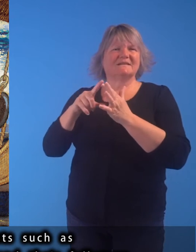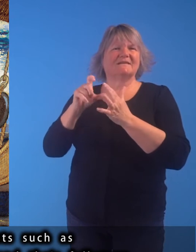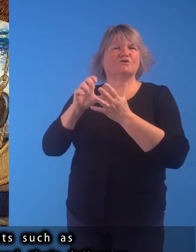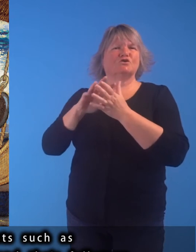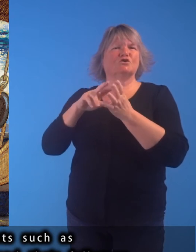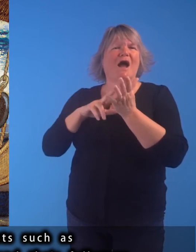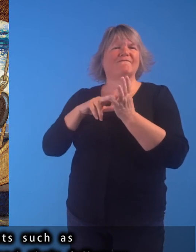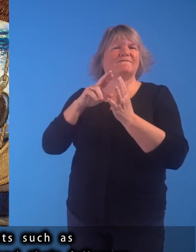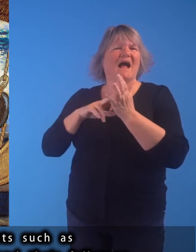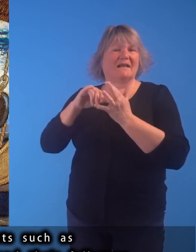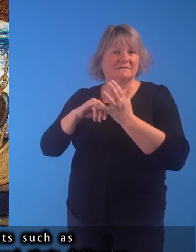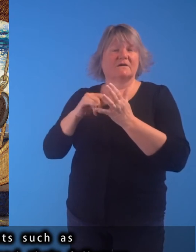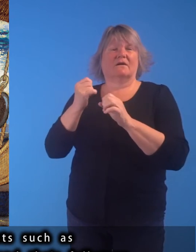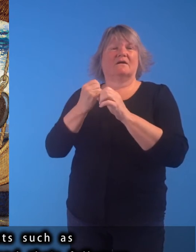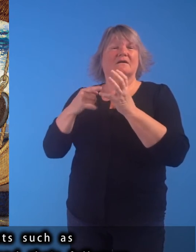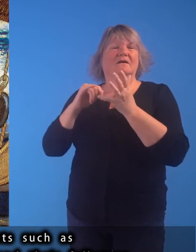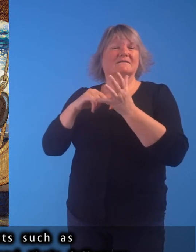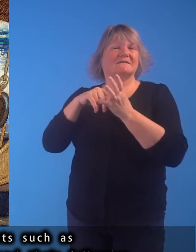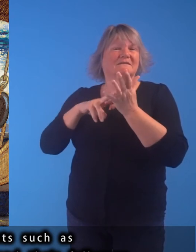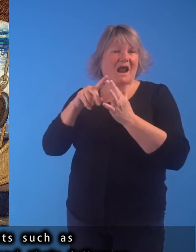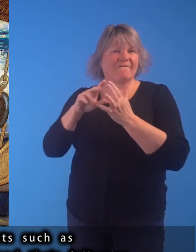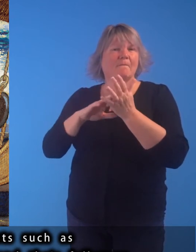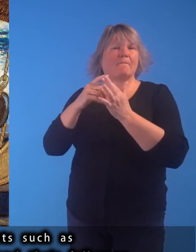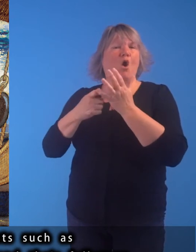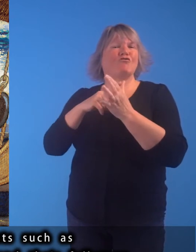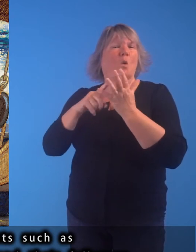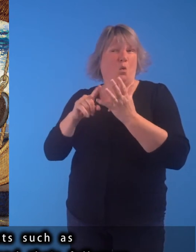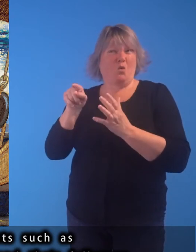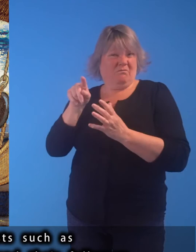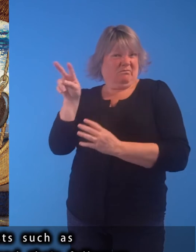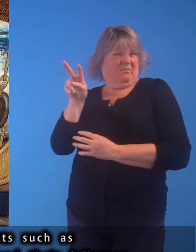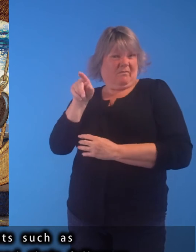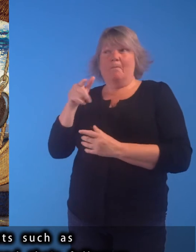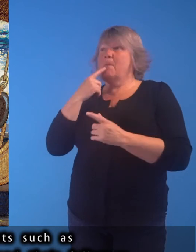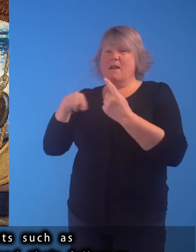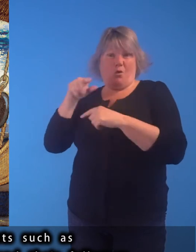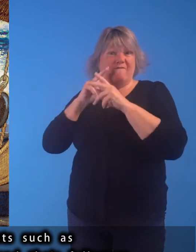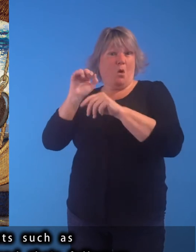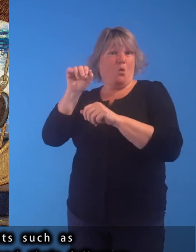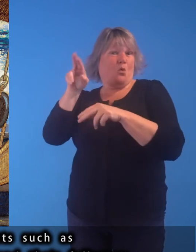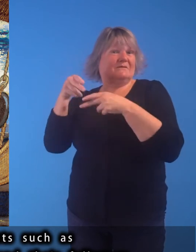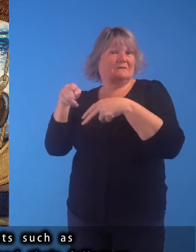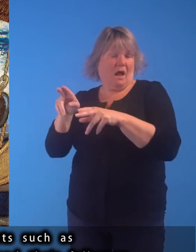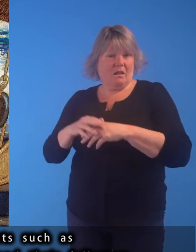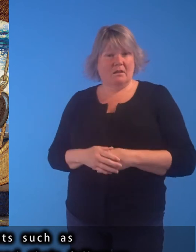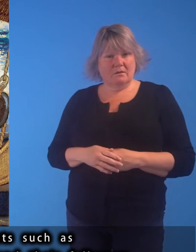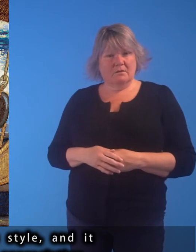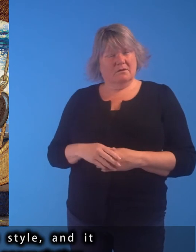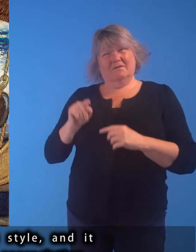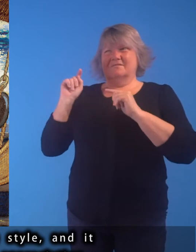artists, such as Pouvie de Chavannes, Gustave Moreau, and their followers. This is a